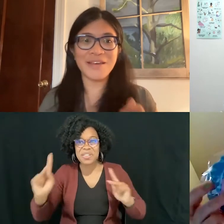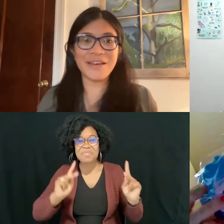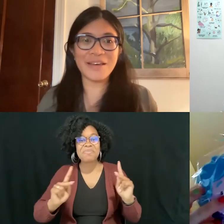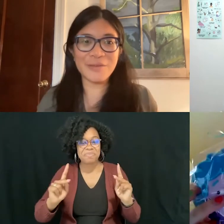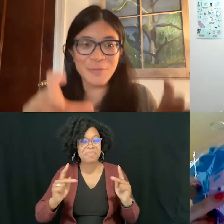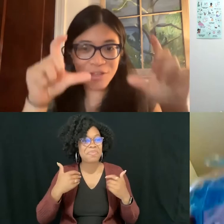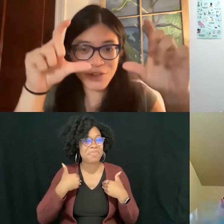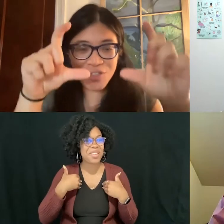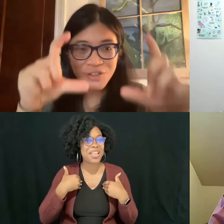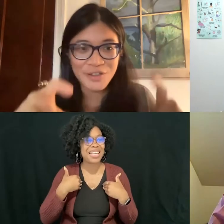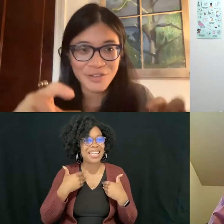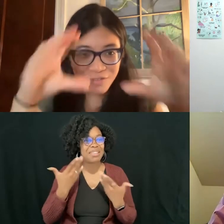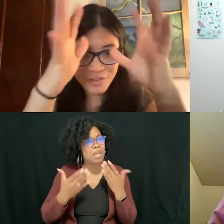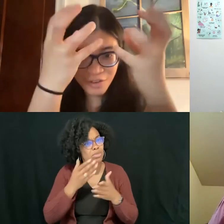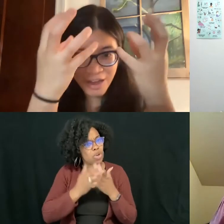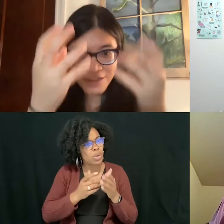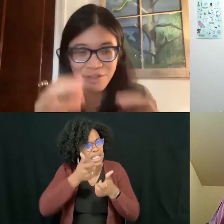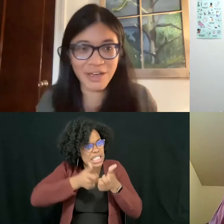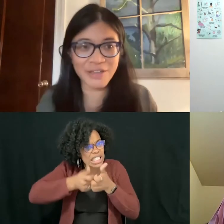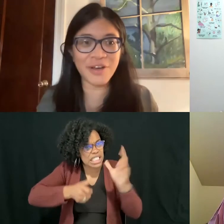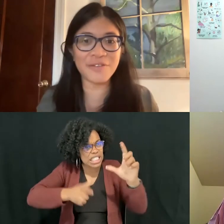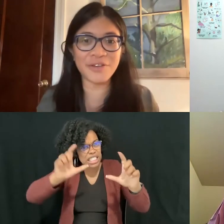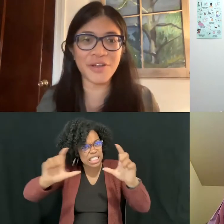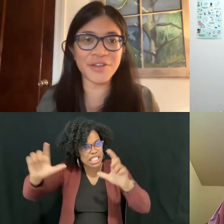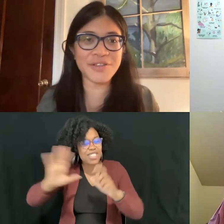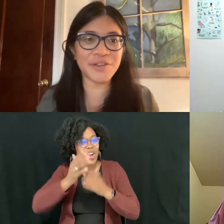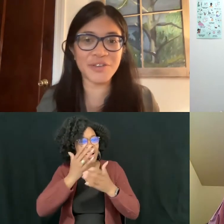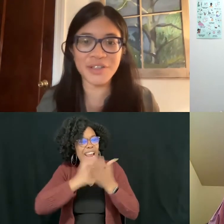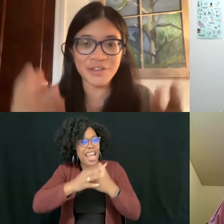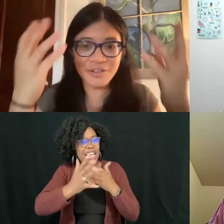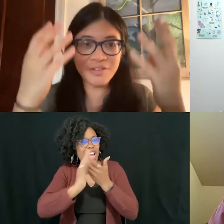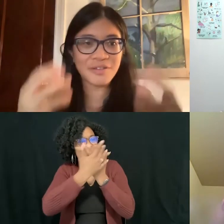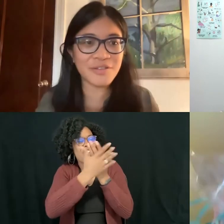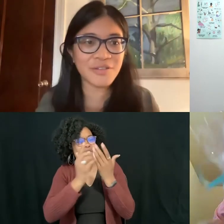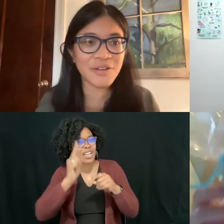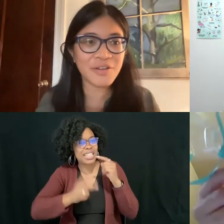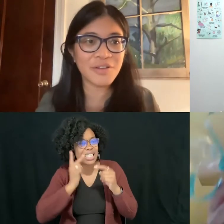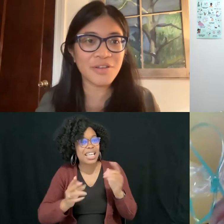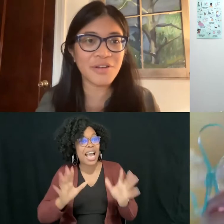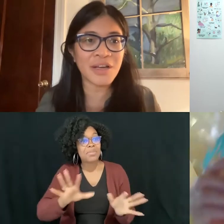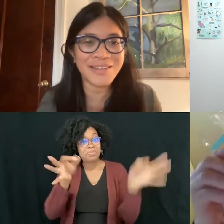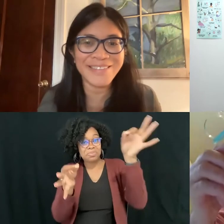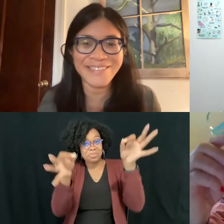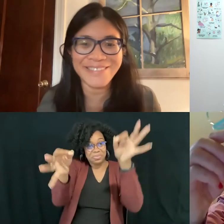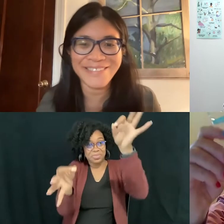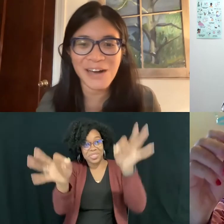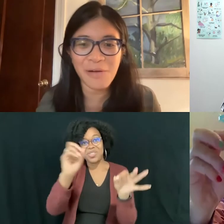Maybe each your hands are kind of covering the cellophane. Yes, so these are there's this amazing baker